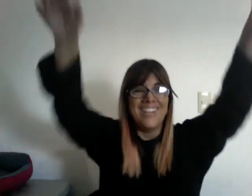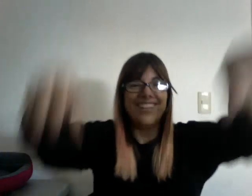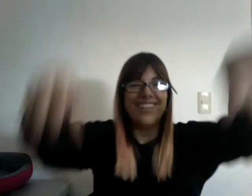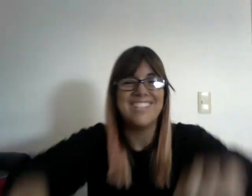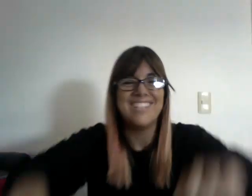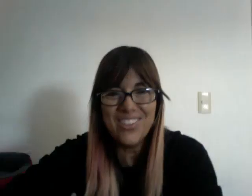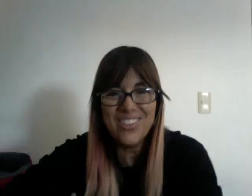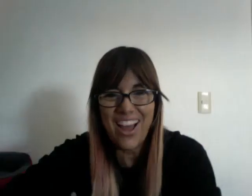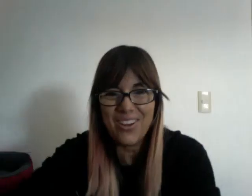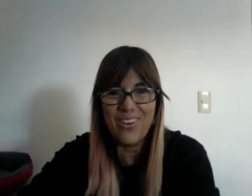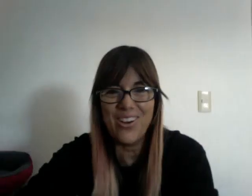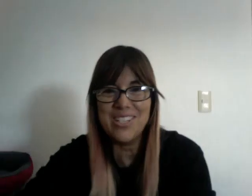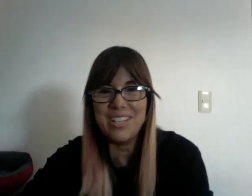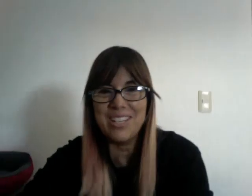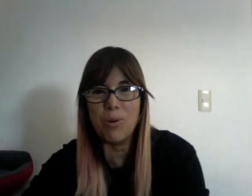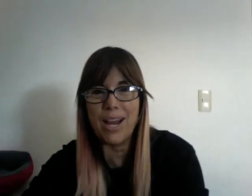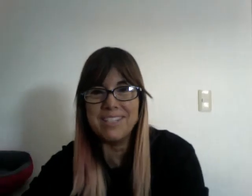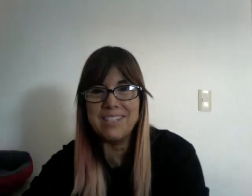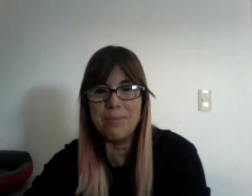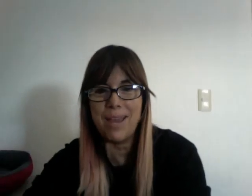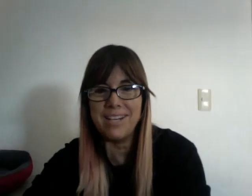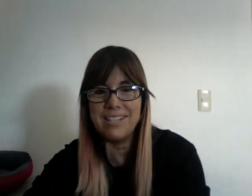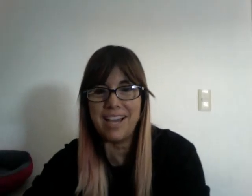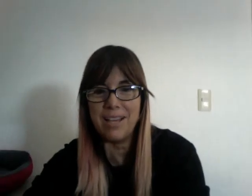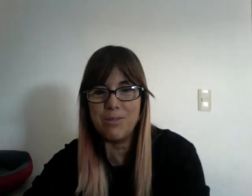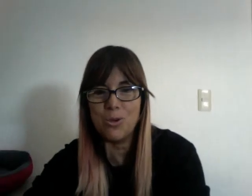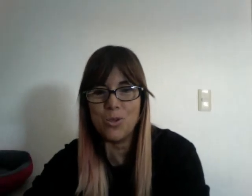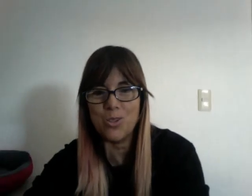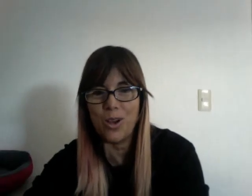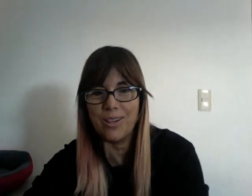Good luck, boys. Keep practicing many times your songs. Bye-bye.